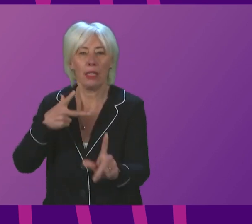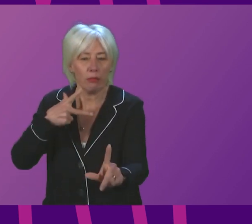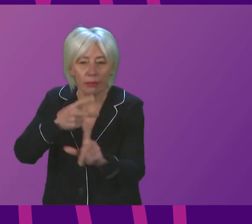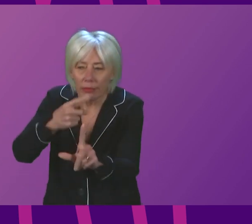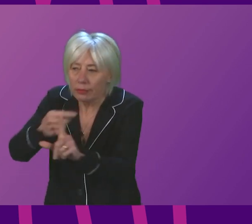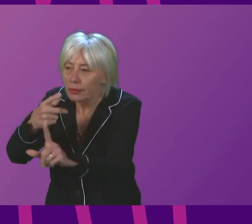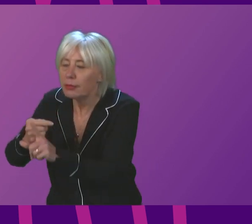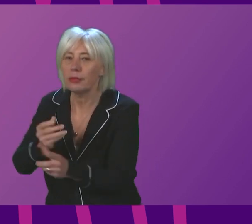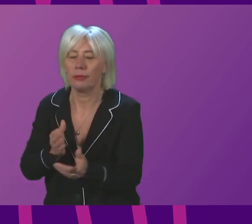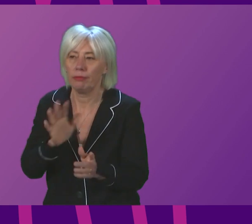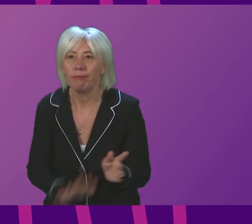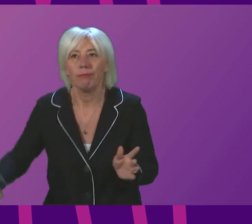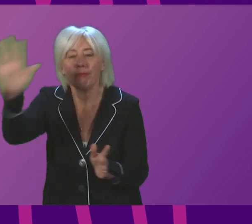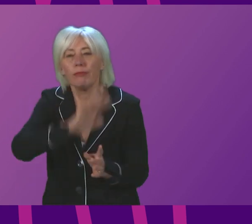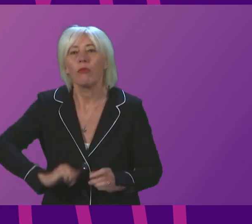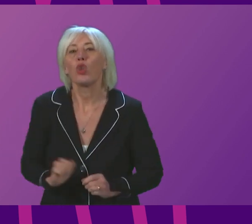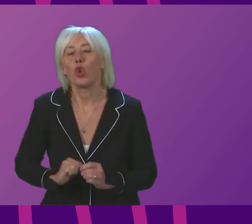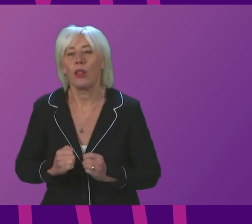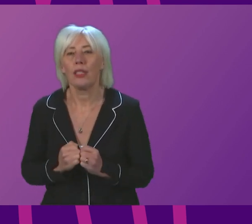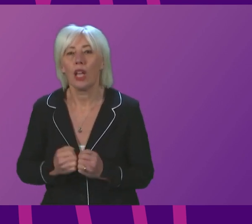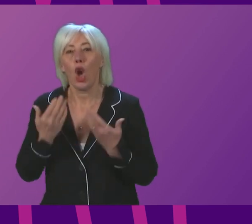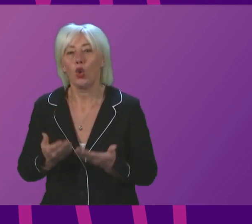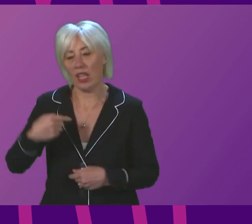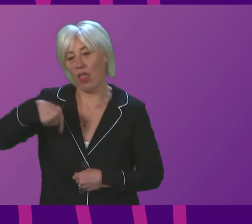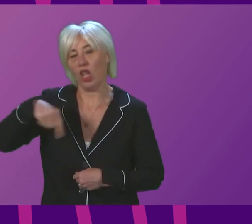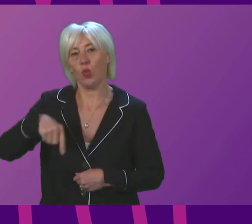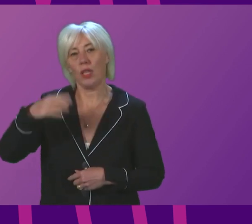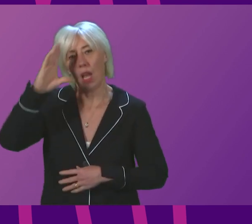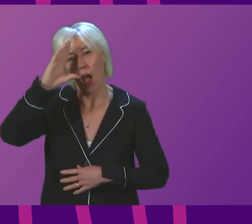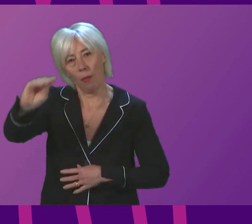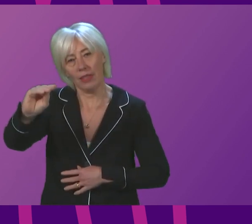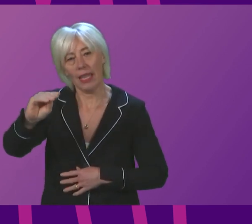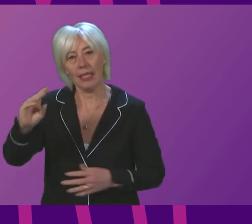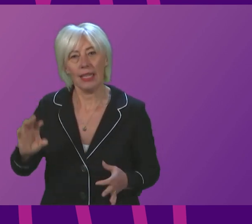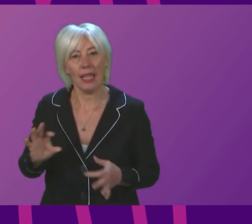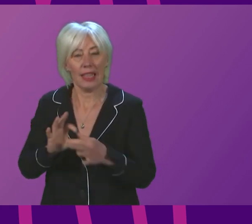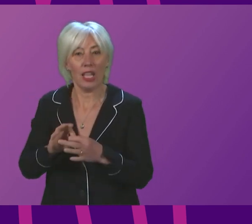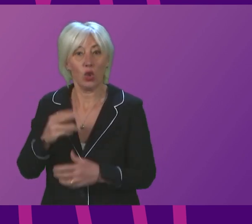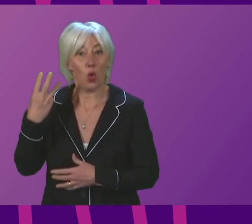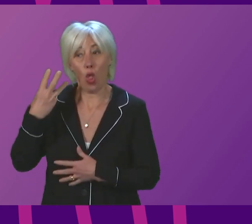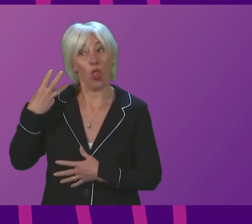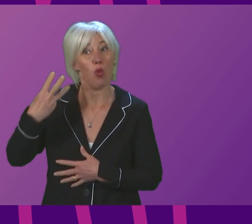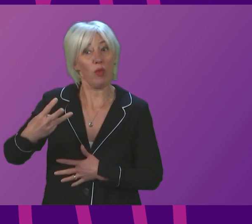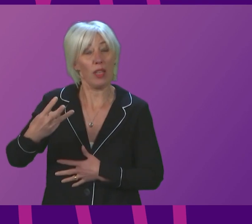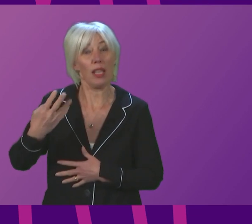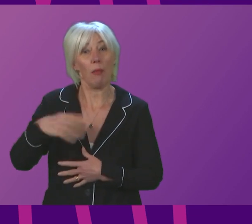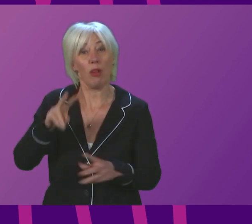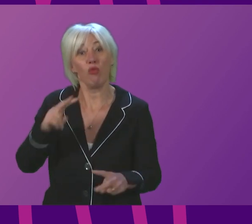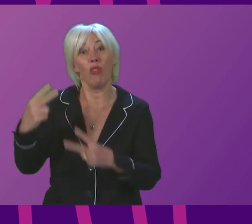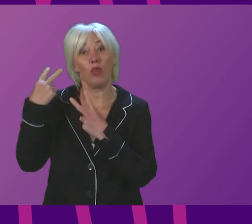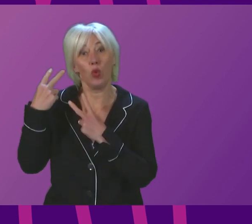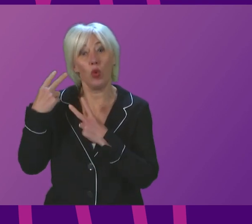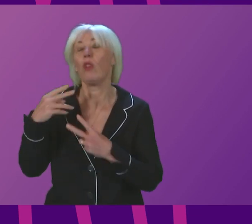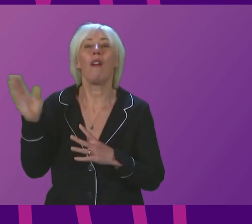vaccine programme. Today's weekly update coincides with the latest three-week review point for all of the